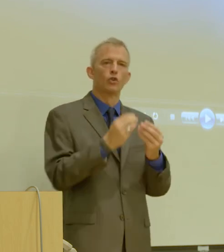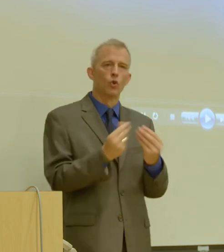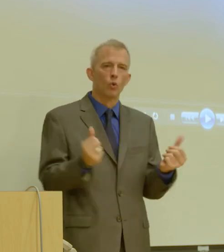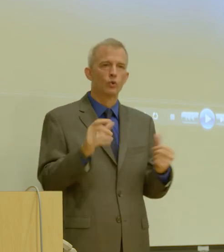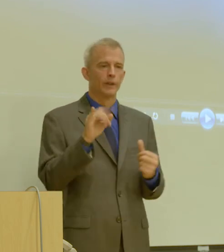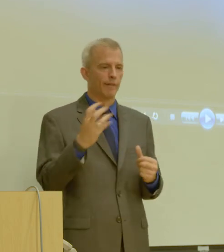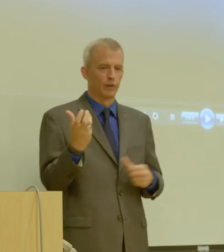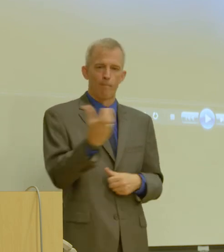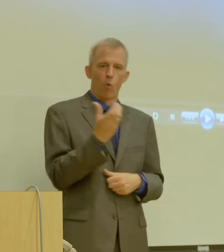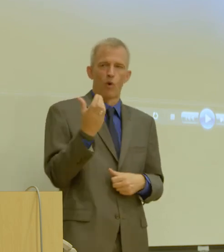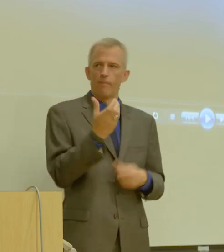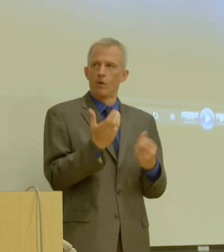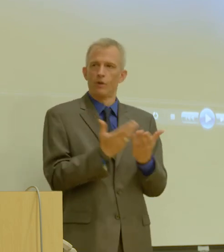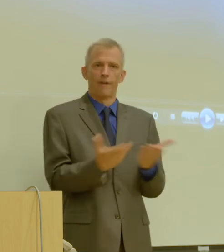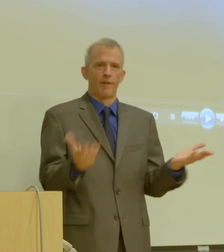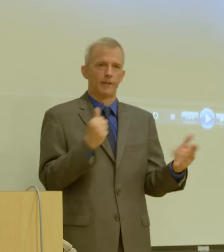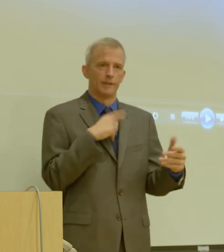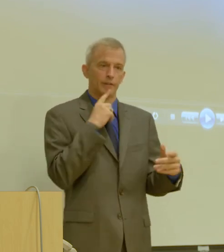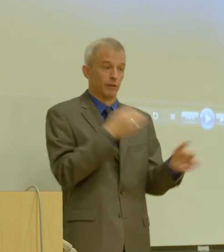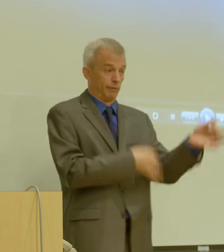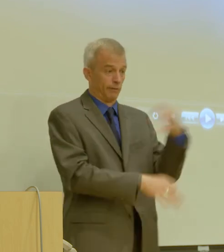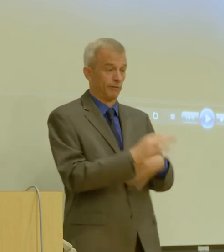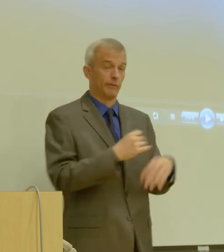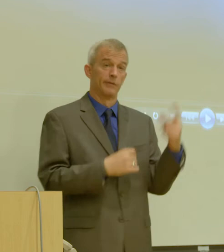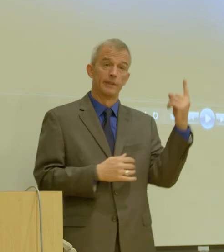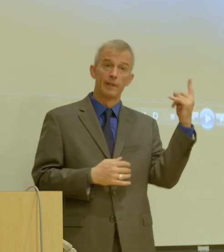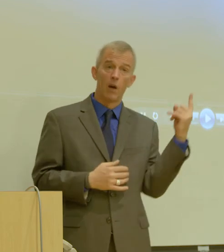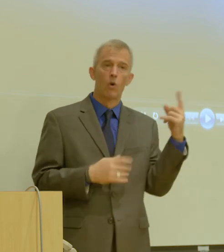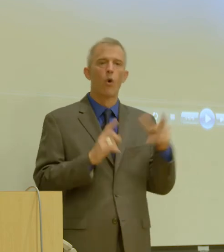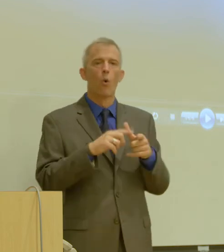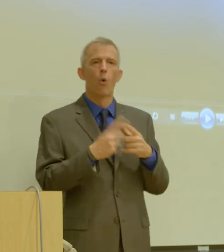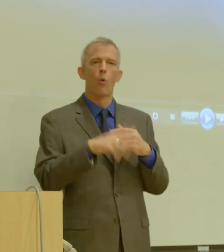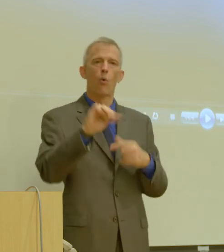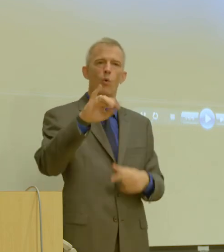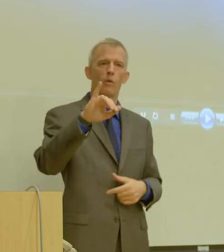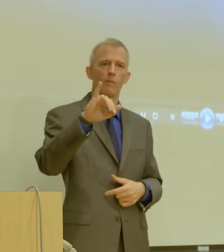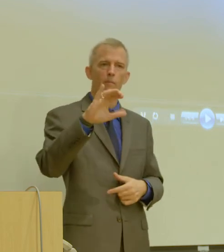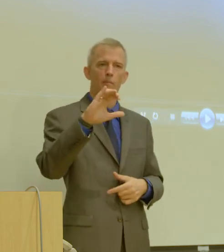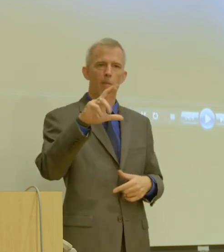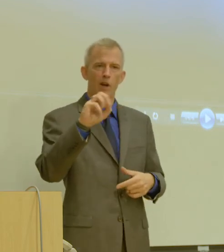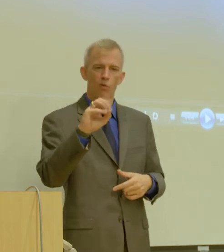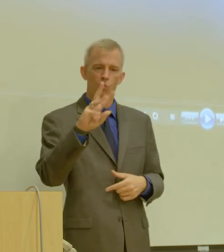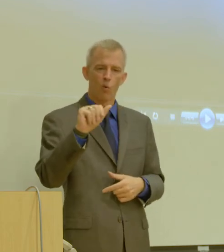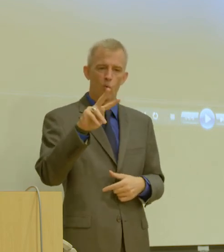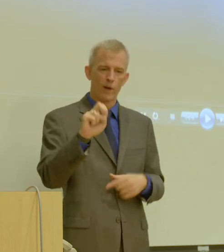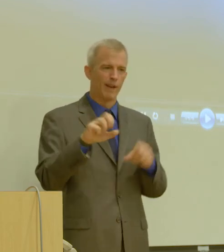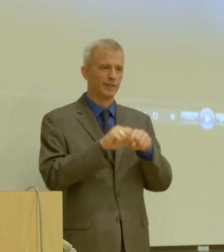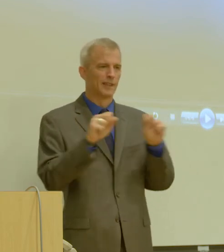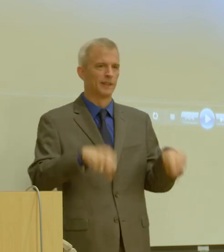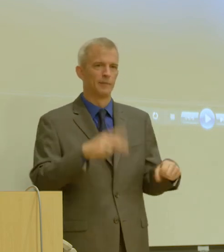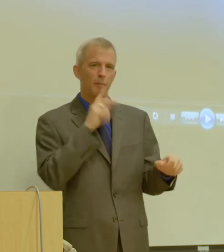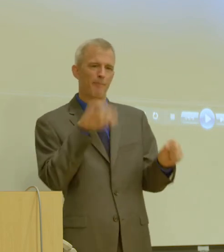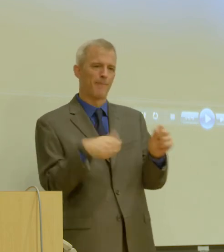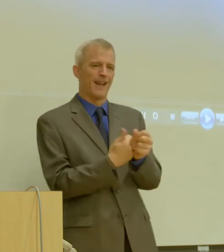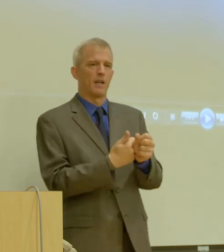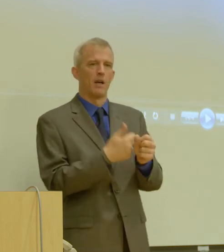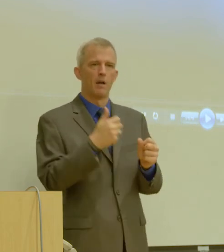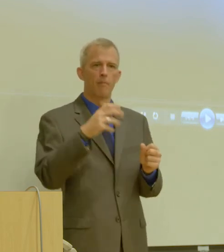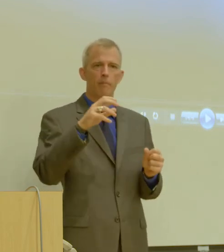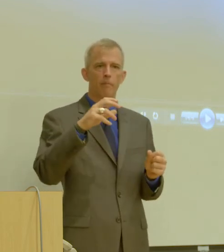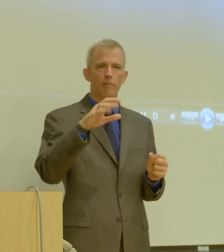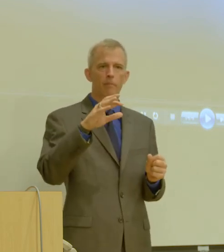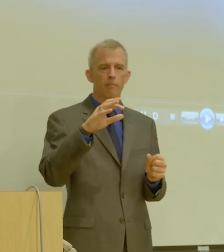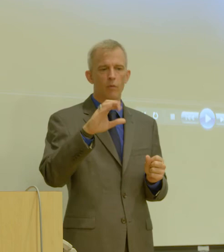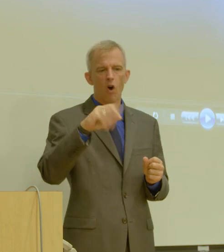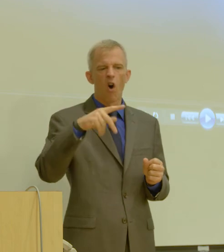portable device to, to move into place or a microwave system to back up their fiber. Um, but nonetheless, um, there are limitations